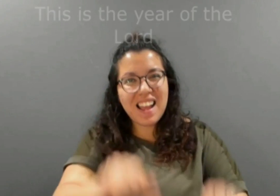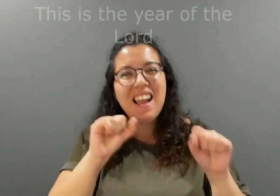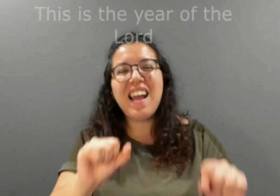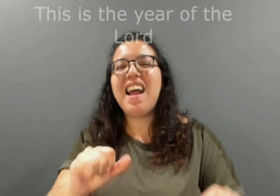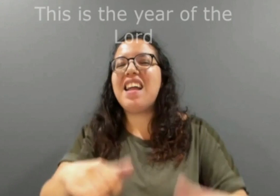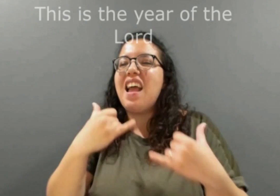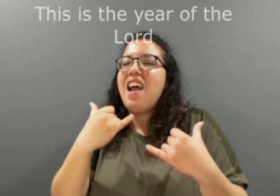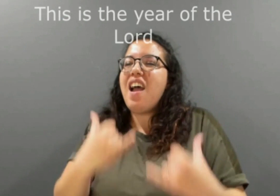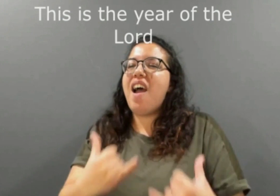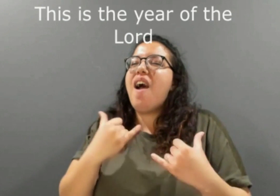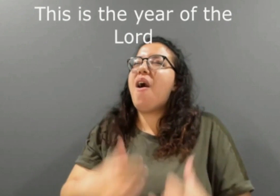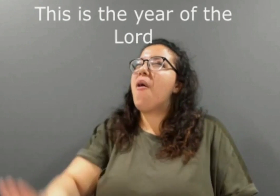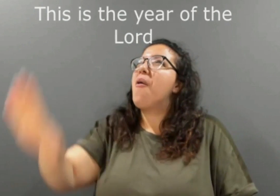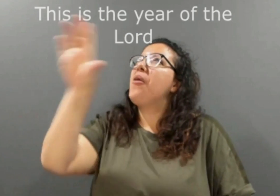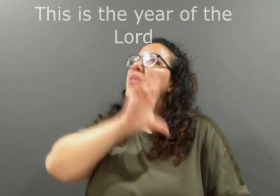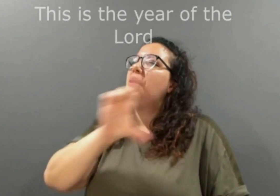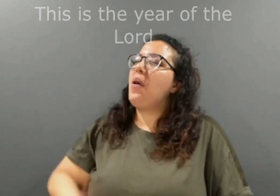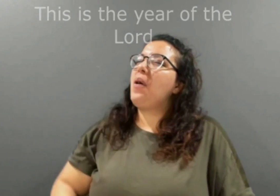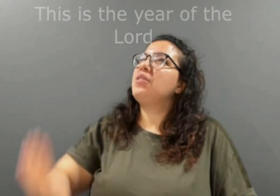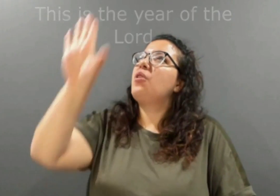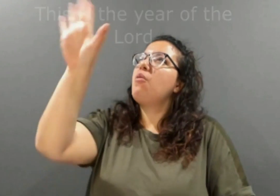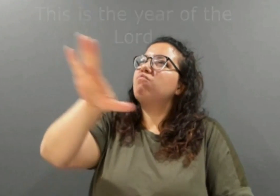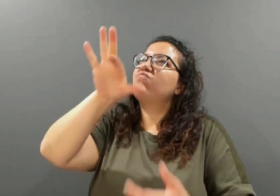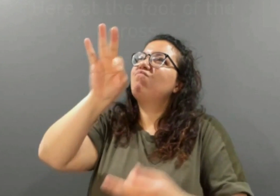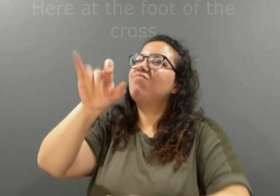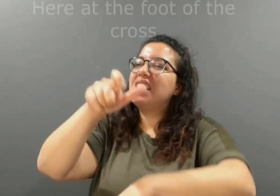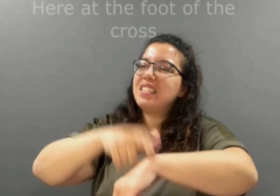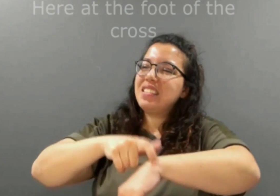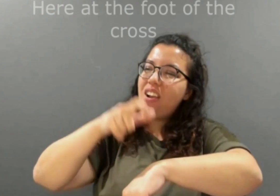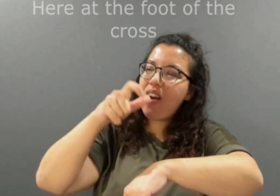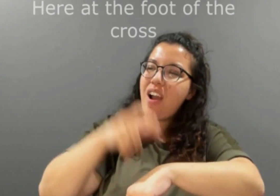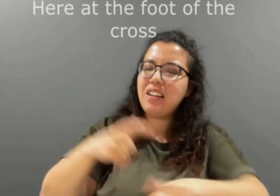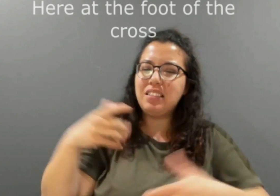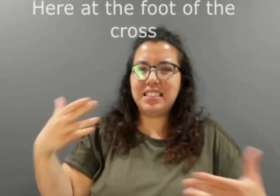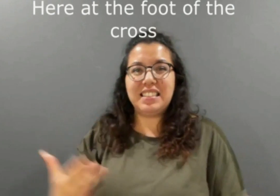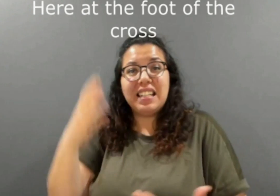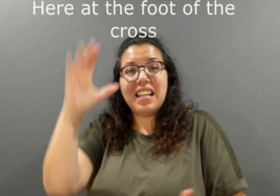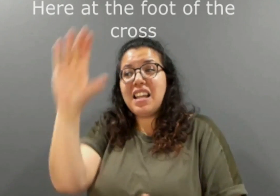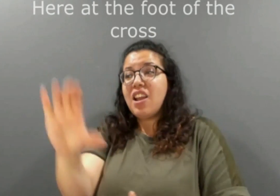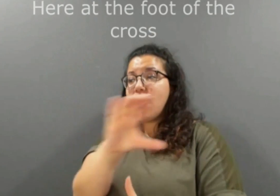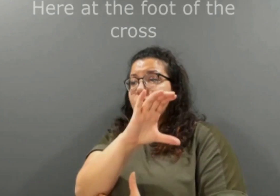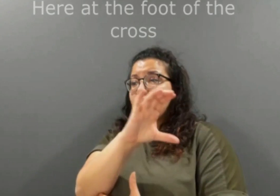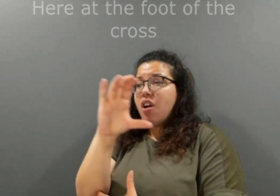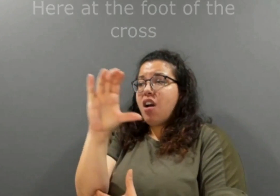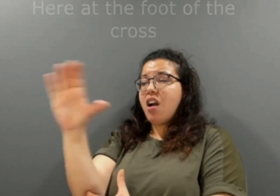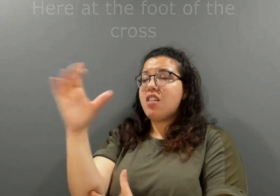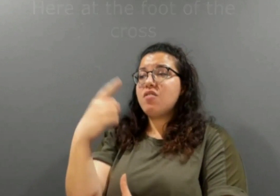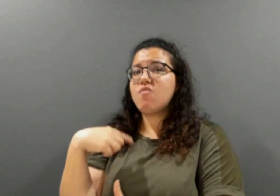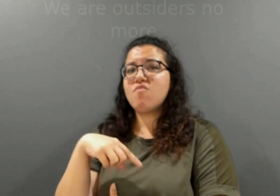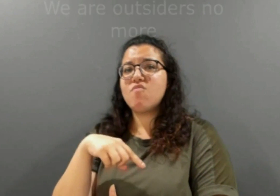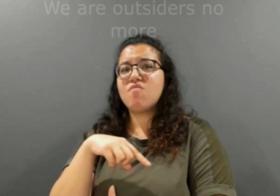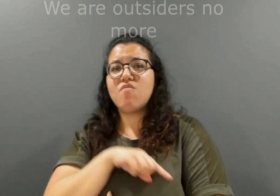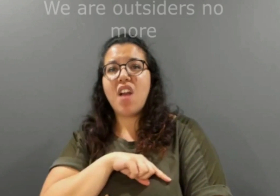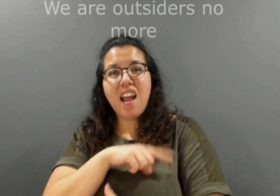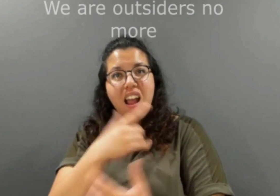Here at the foot of the cross We are outsiders no more